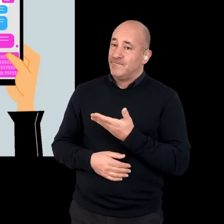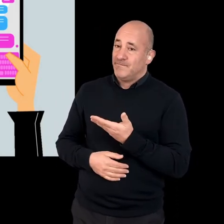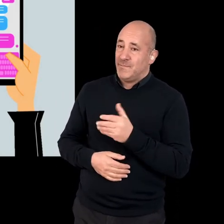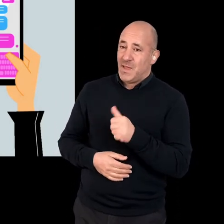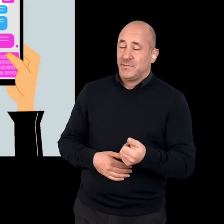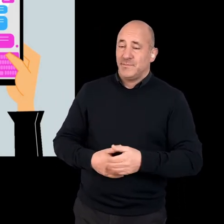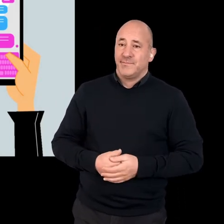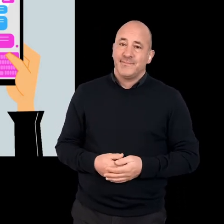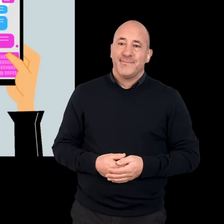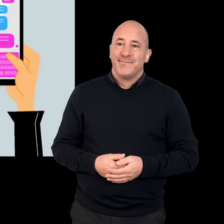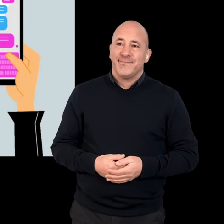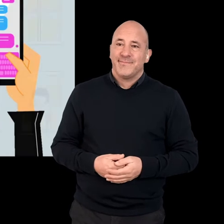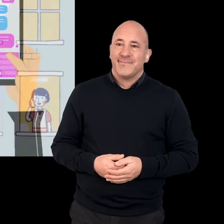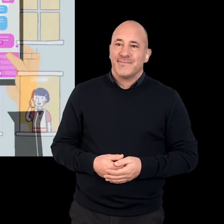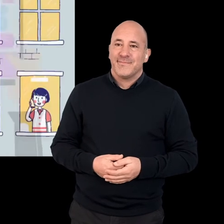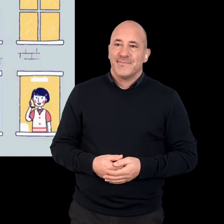Next slide, please.